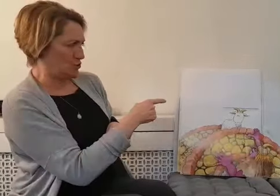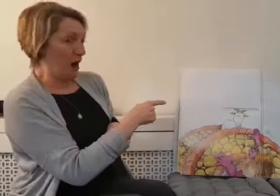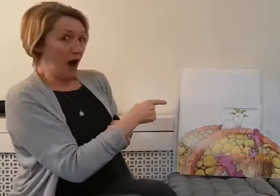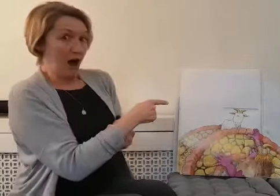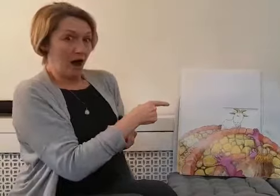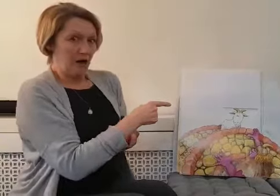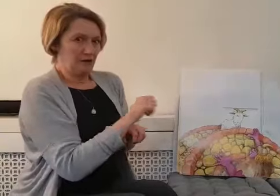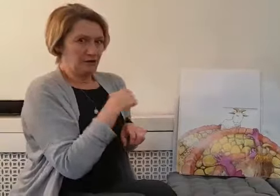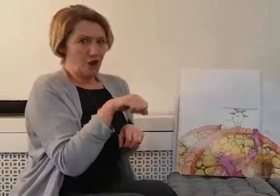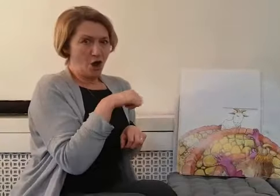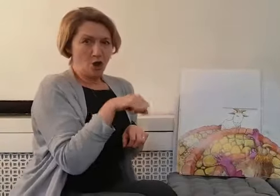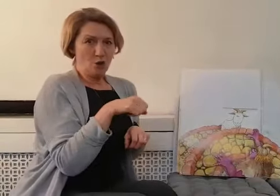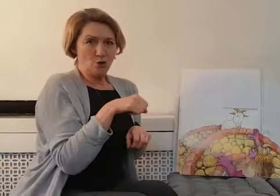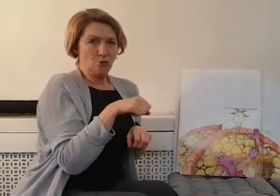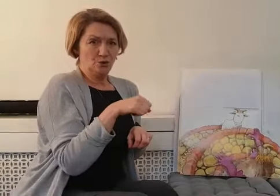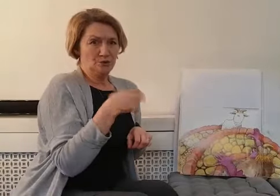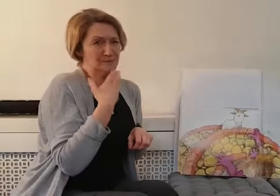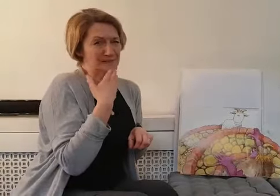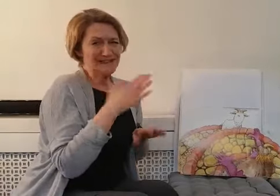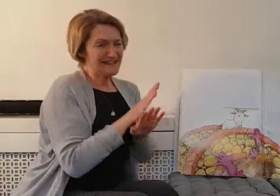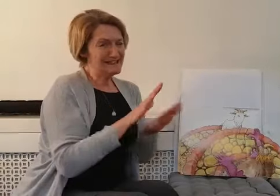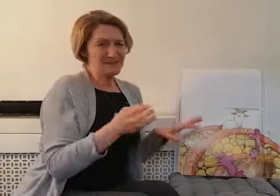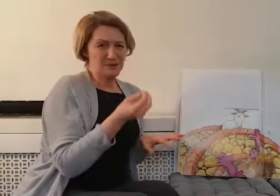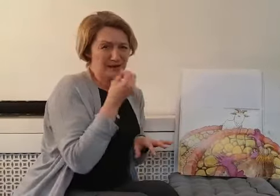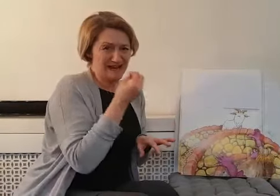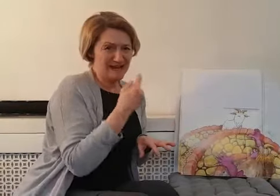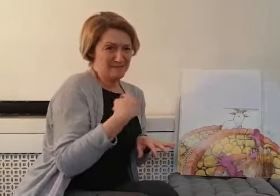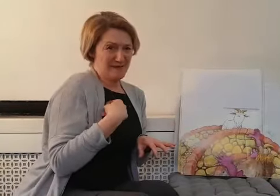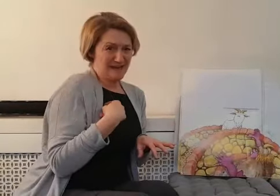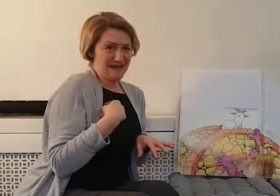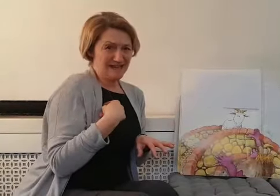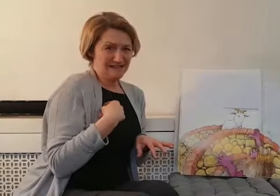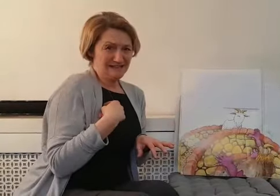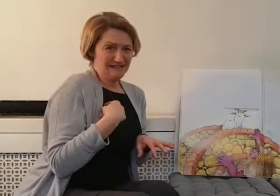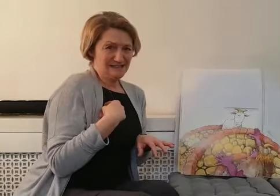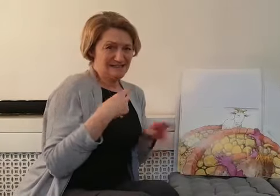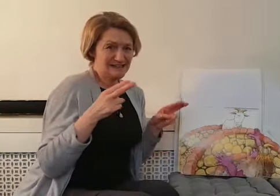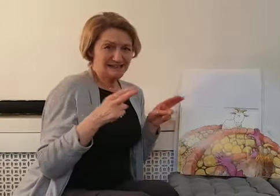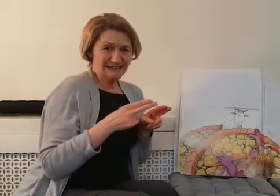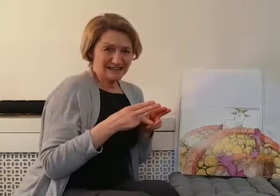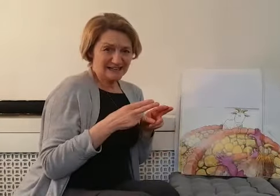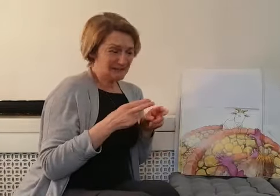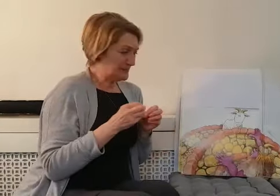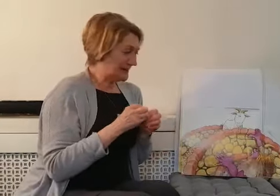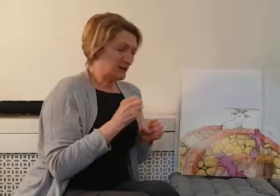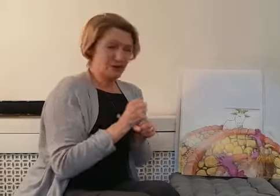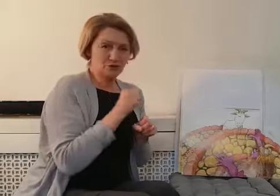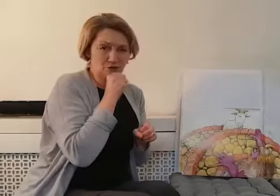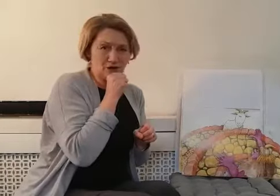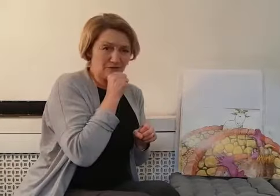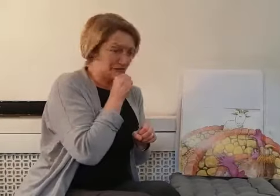No, please don't eat me, said little Billy Goat Gruff.